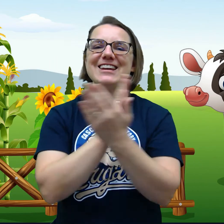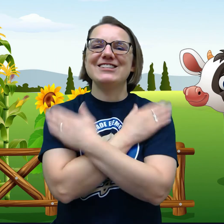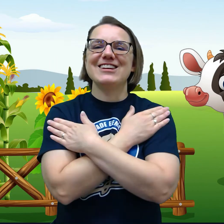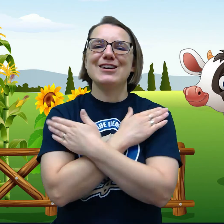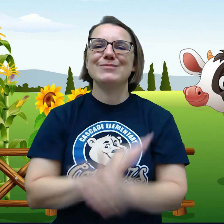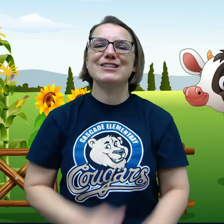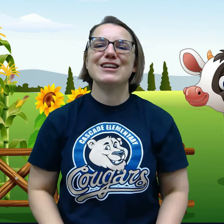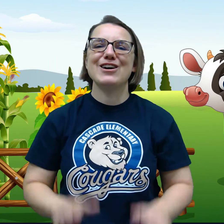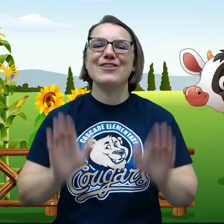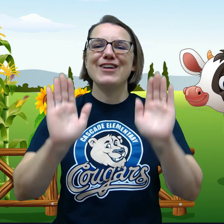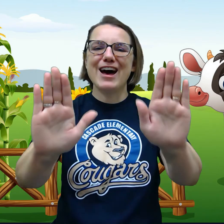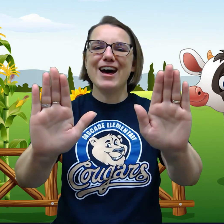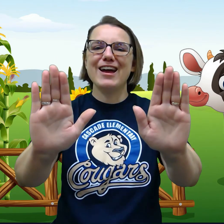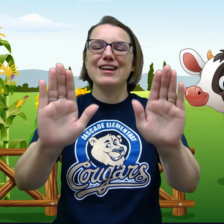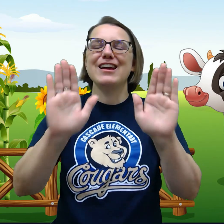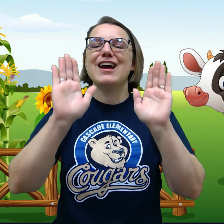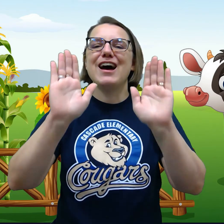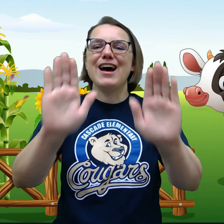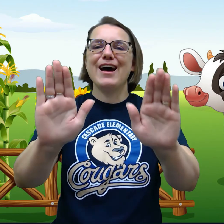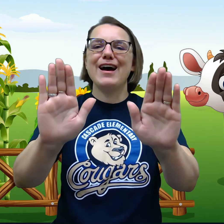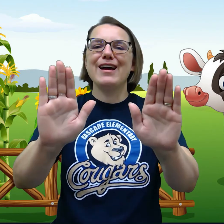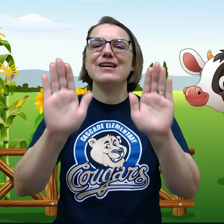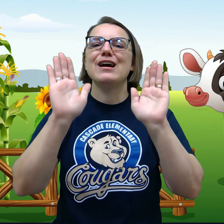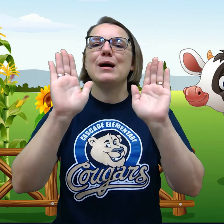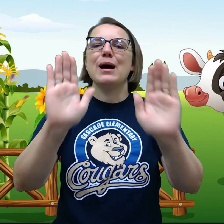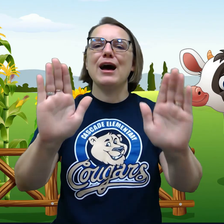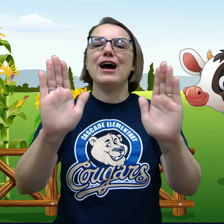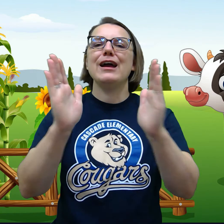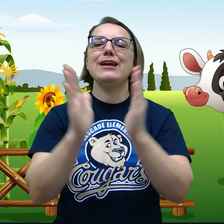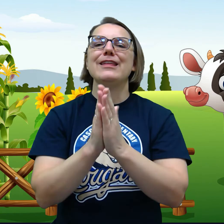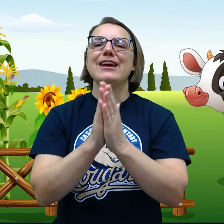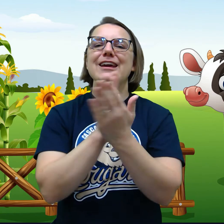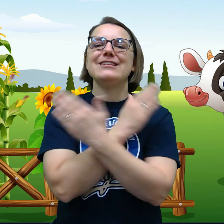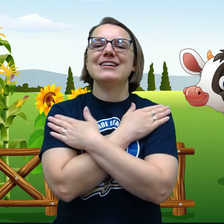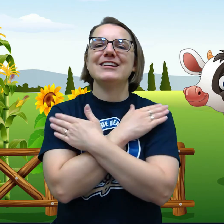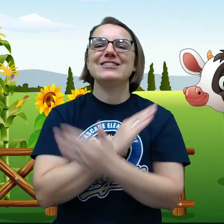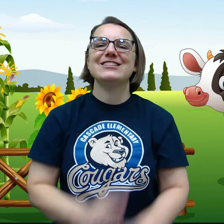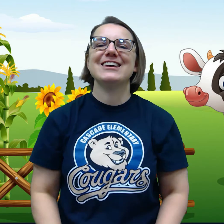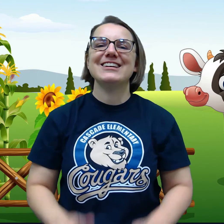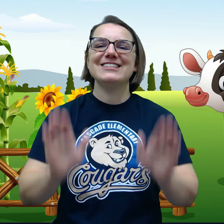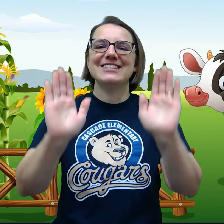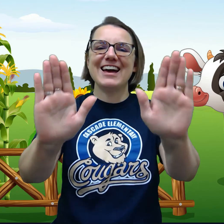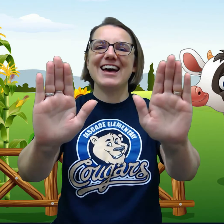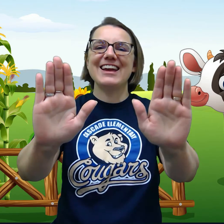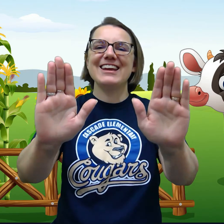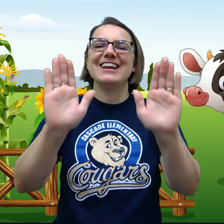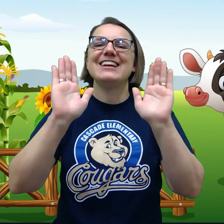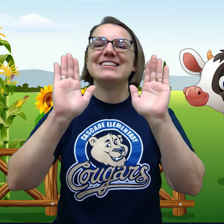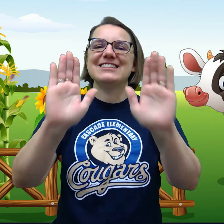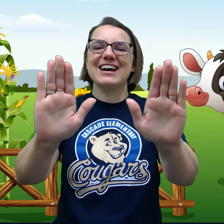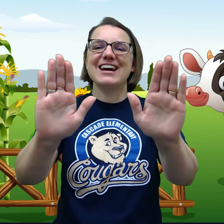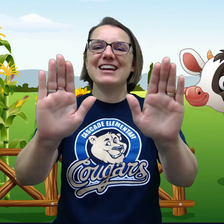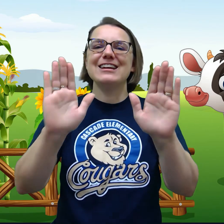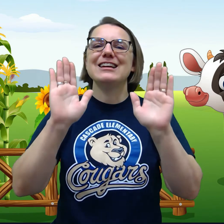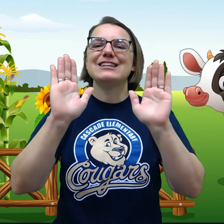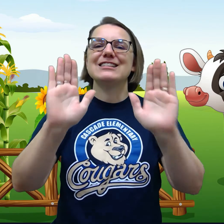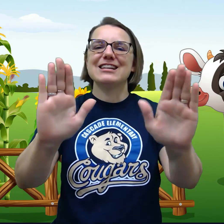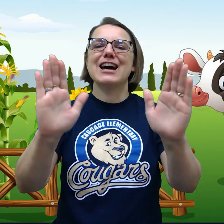jumped so high, high, high, high. They touched the sky, sky, sky,